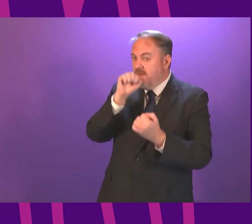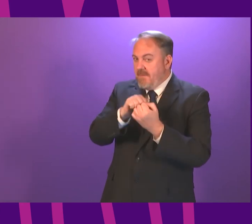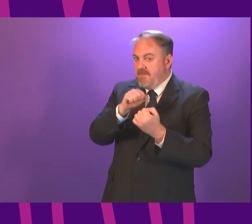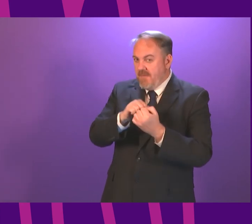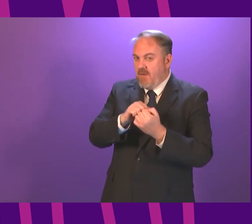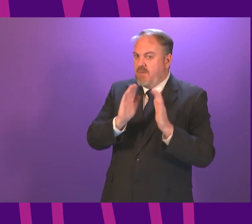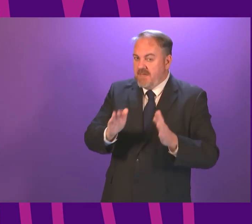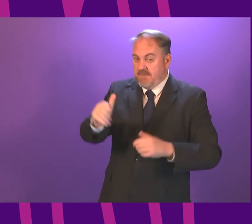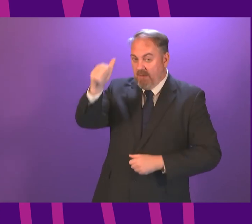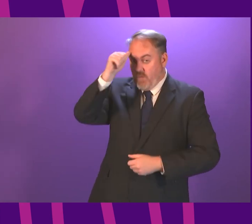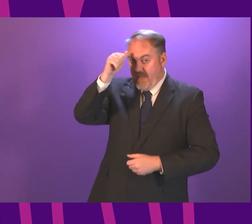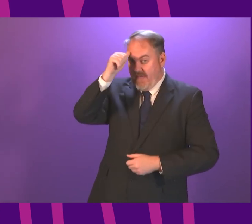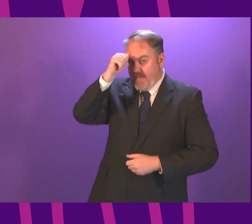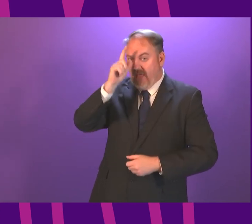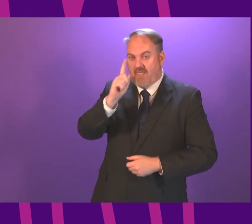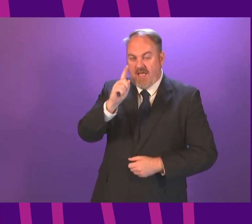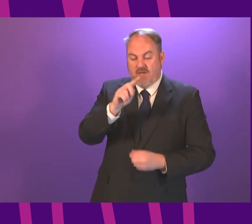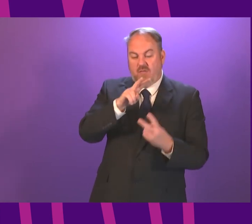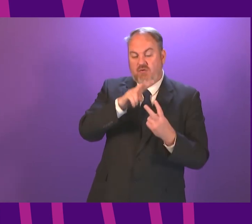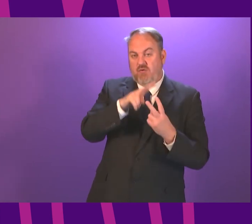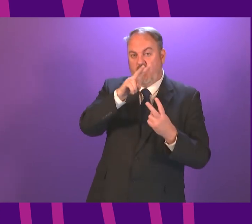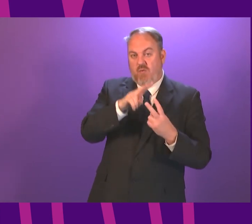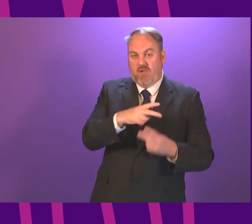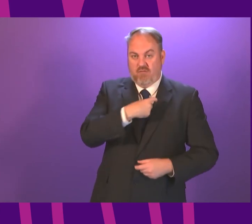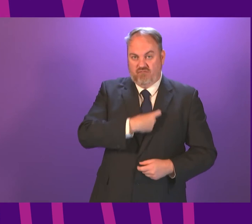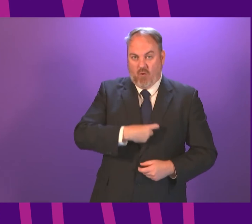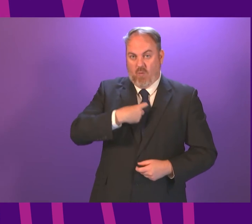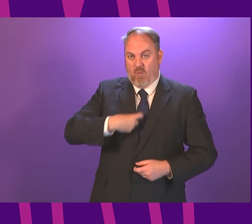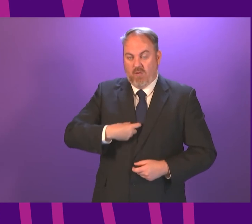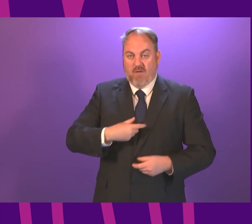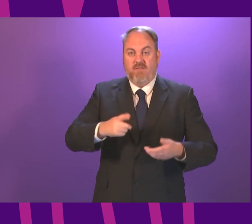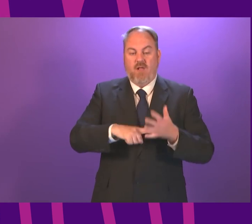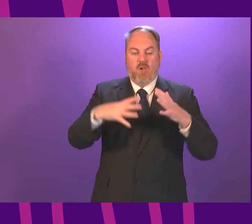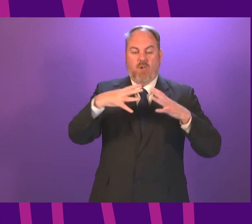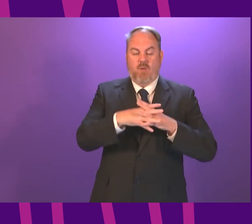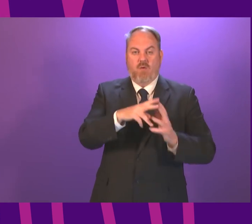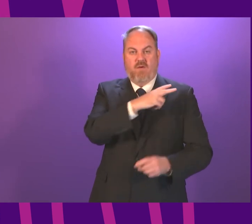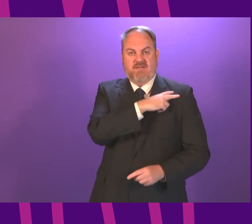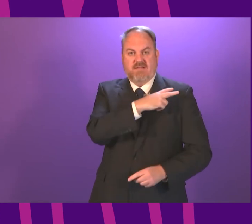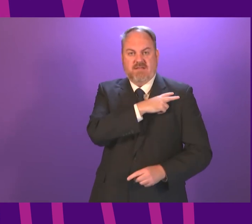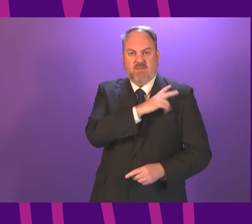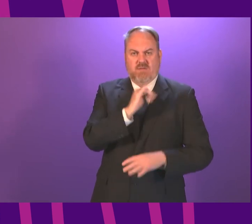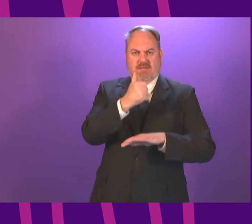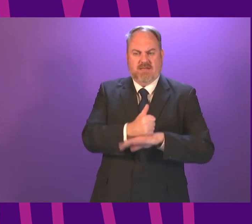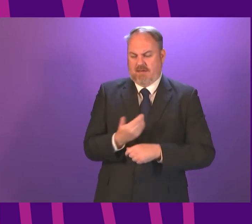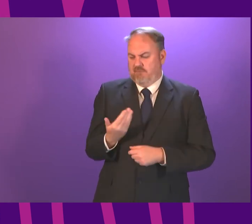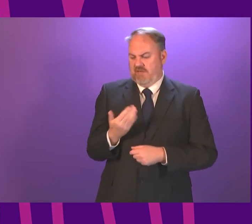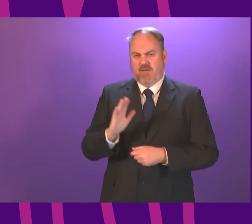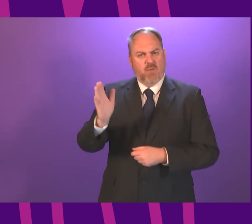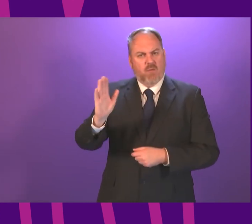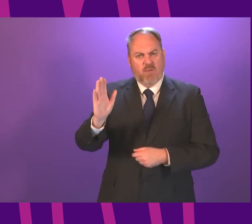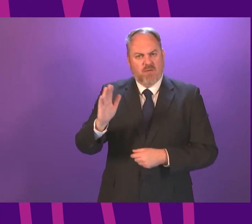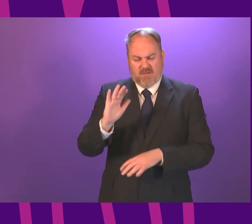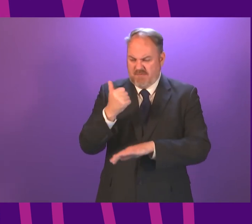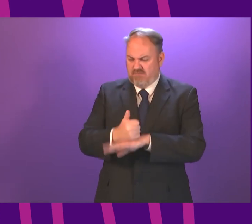am sure everybody in this chamber does, that the dual role of the law officers is not new. It is not something that was created under an SNP administration. It has